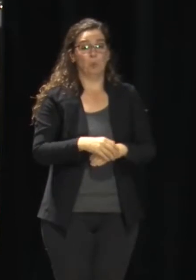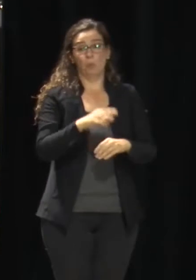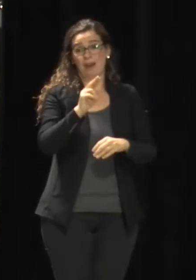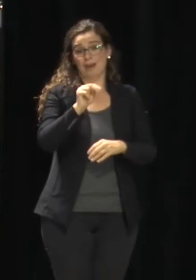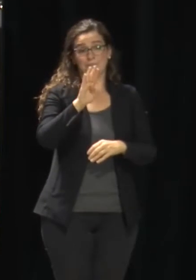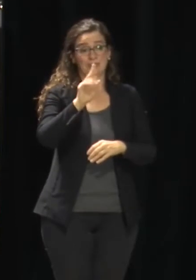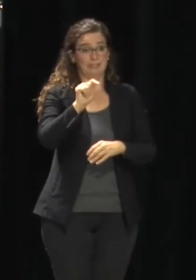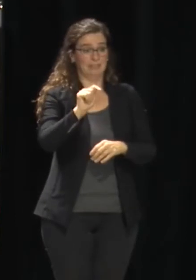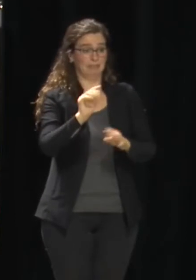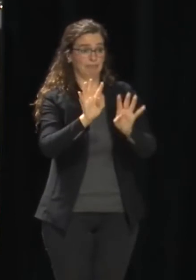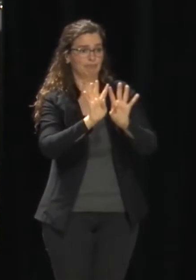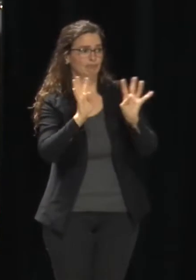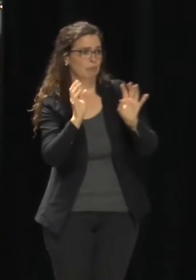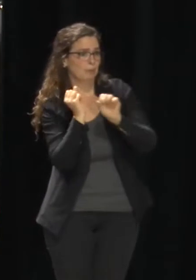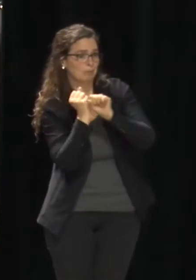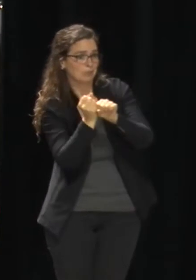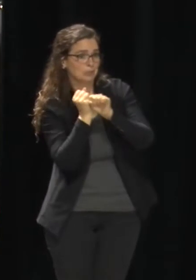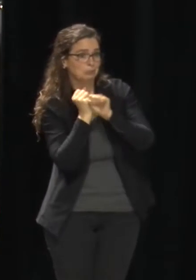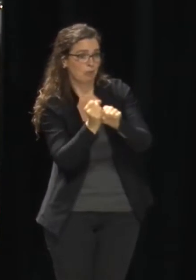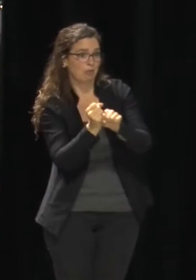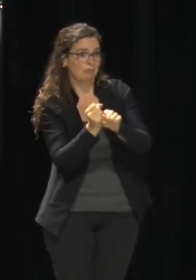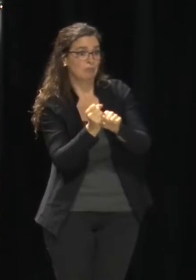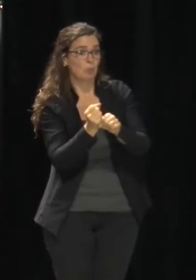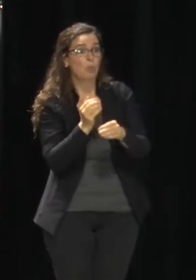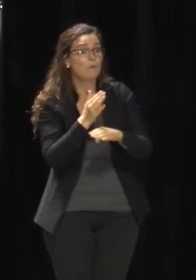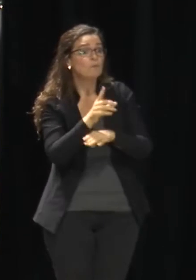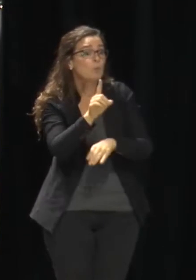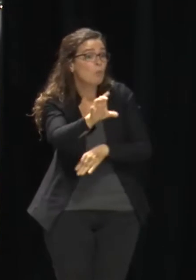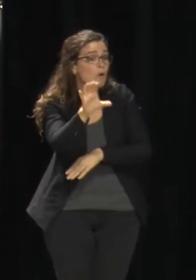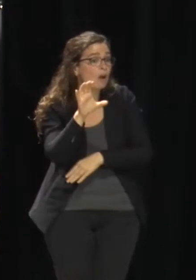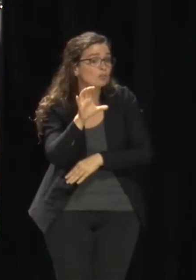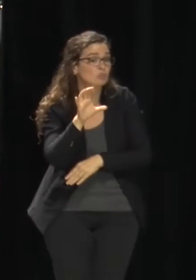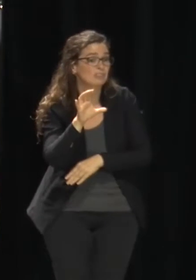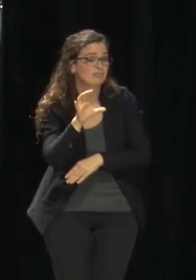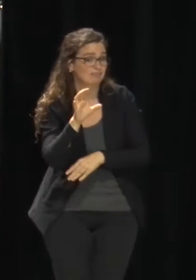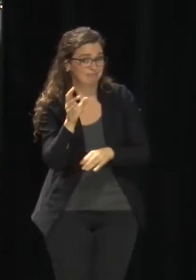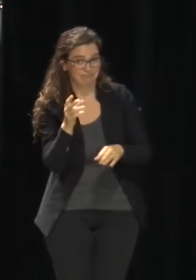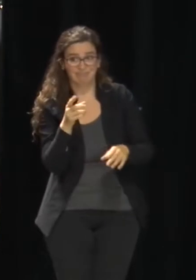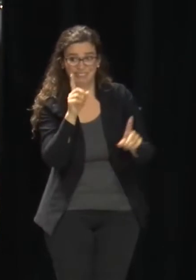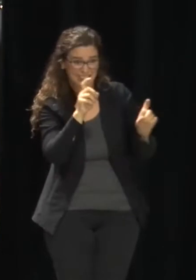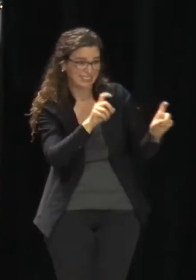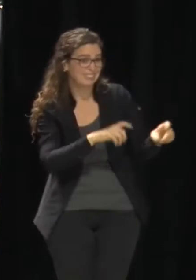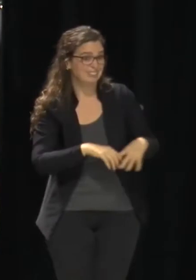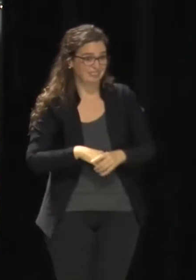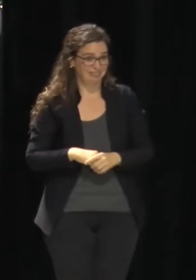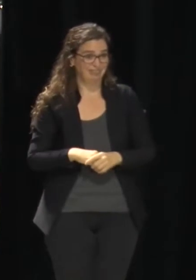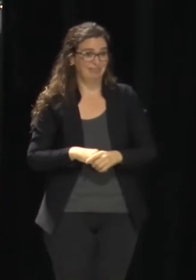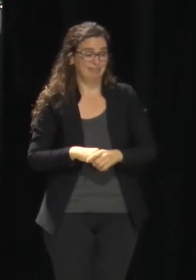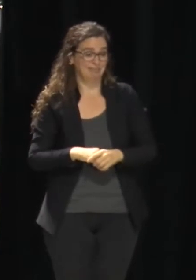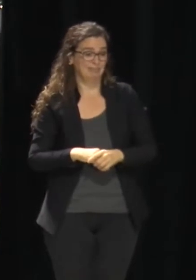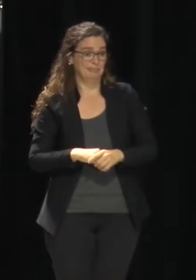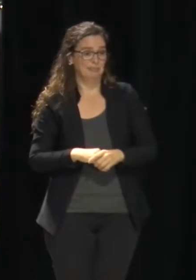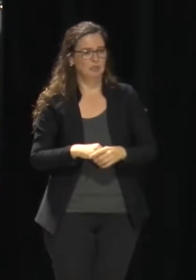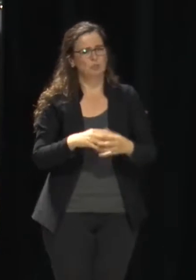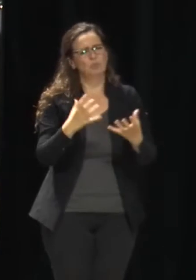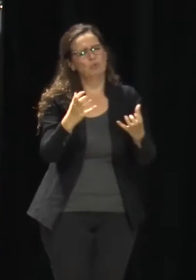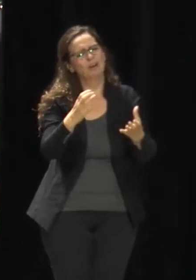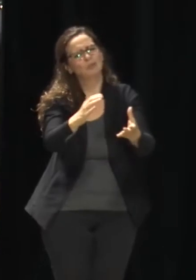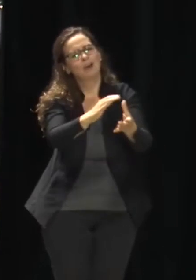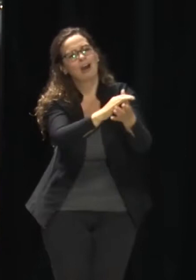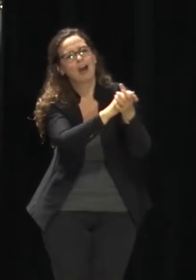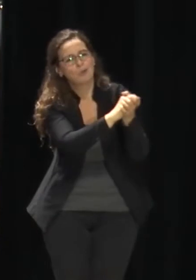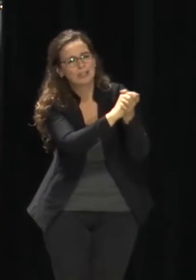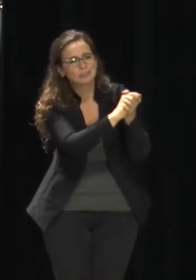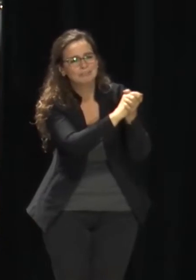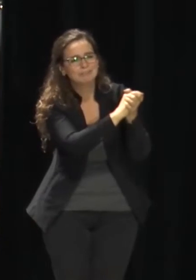I want to congratulate, again, Dr. Middleton and Upstate's